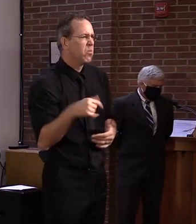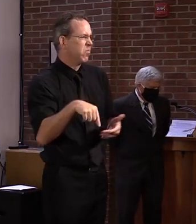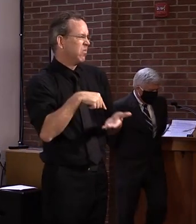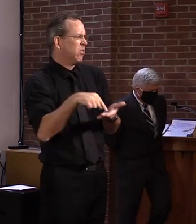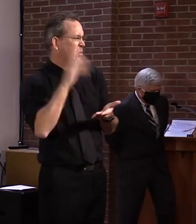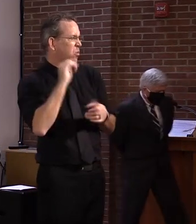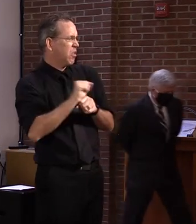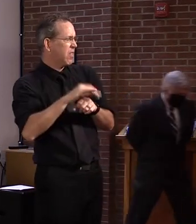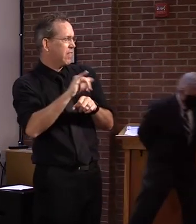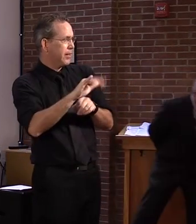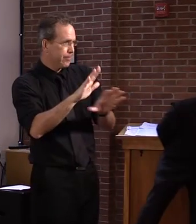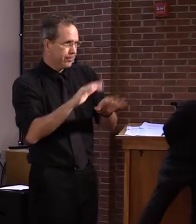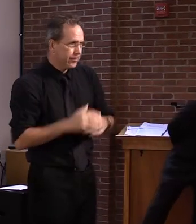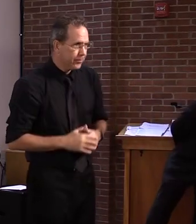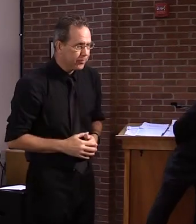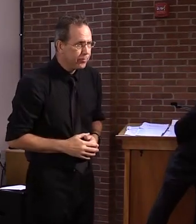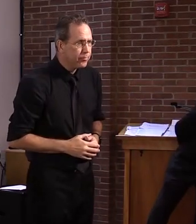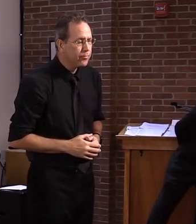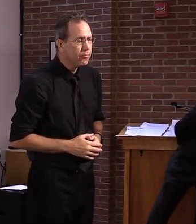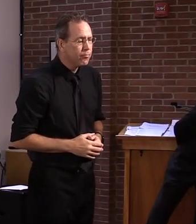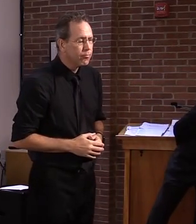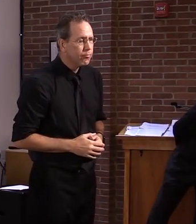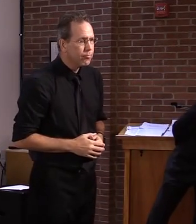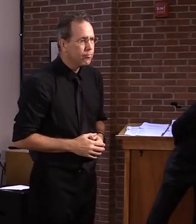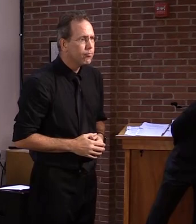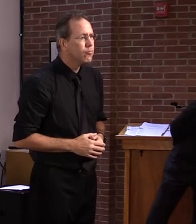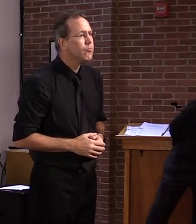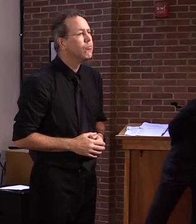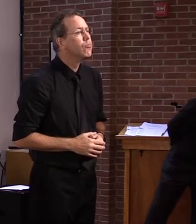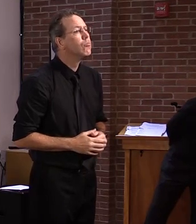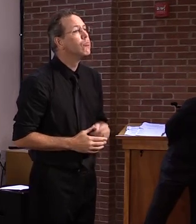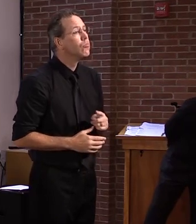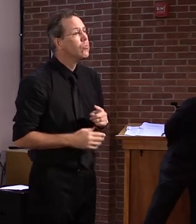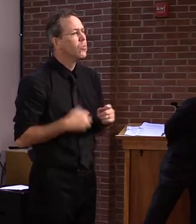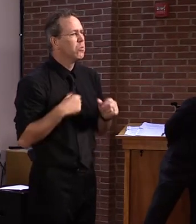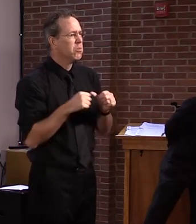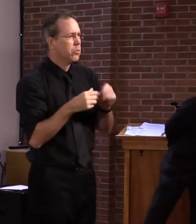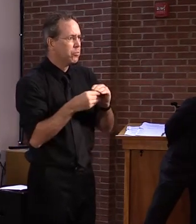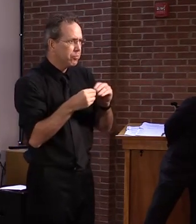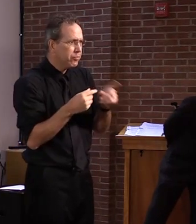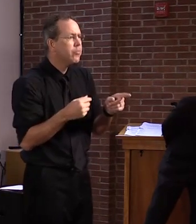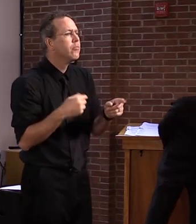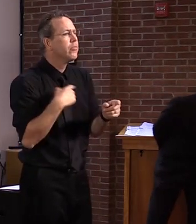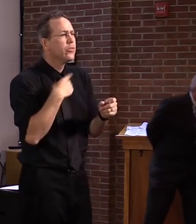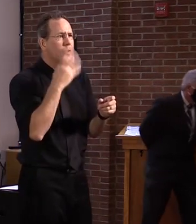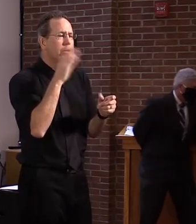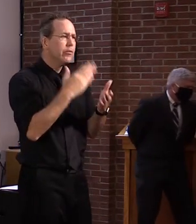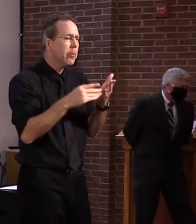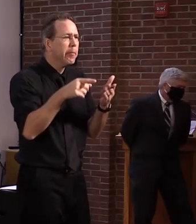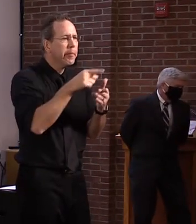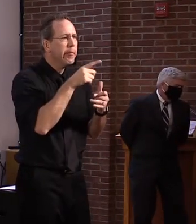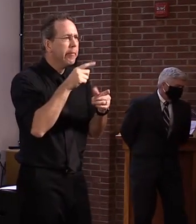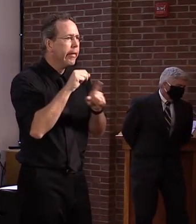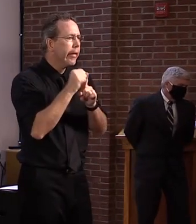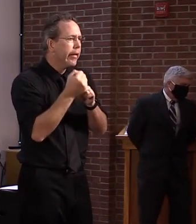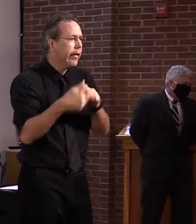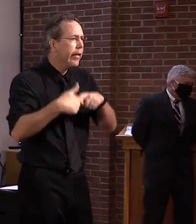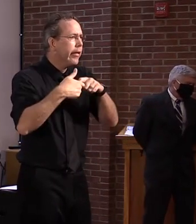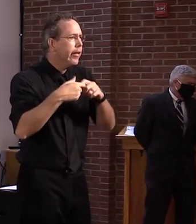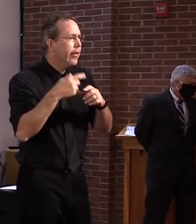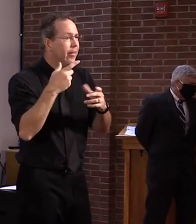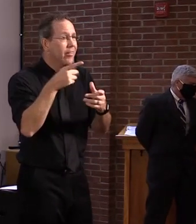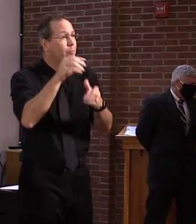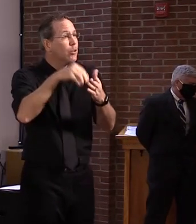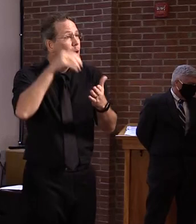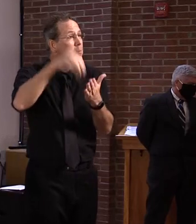system more quickly. So we do have claims that stay out there longer either because we need more information or in some cases